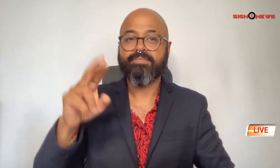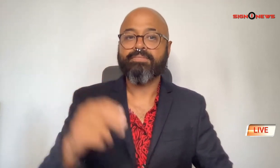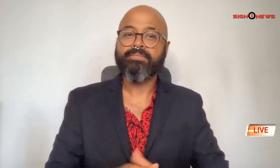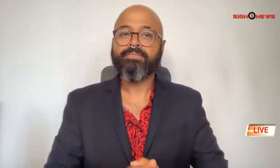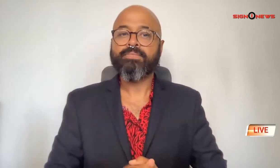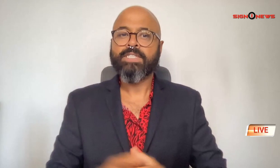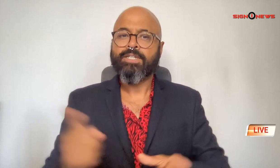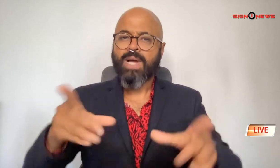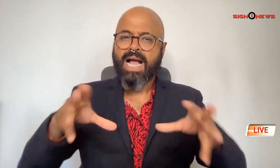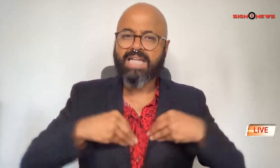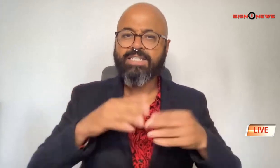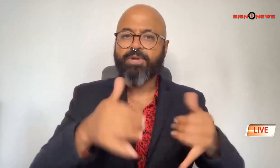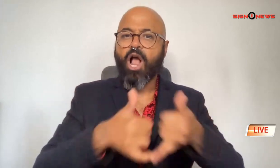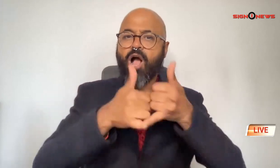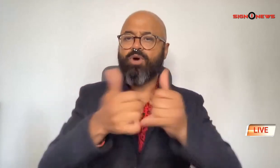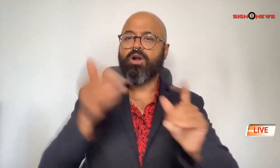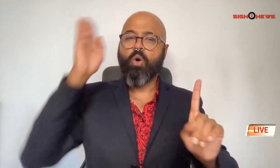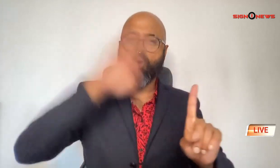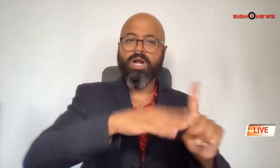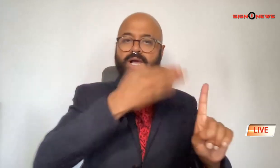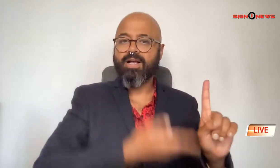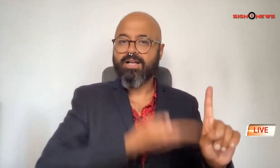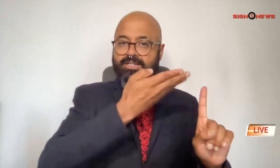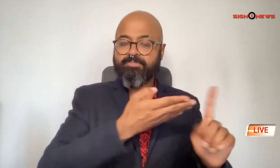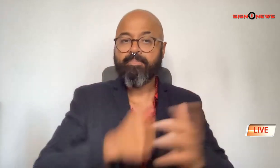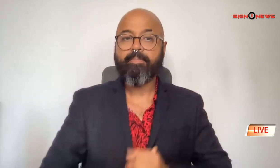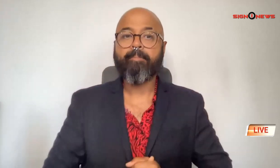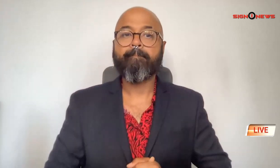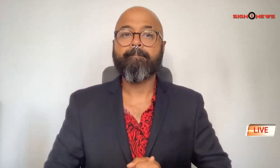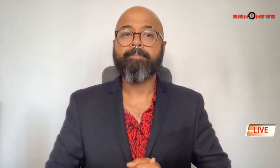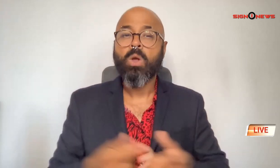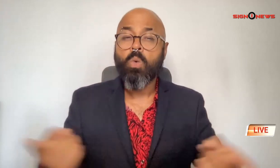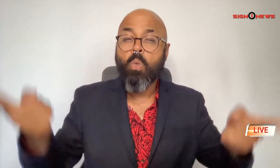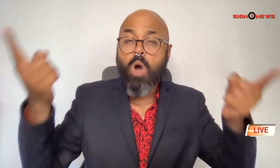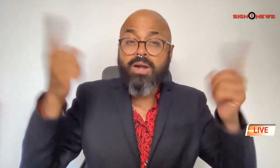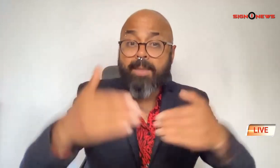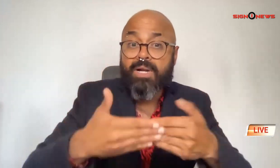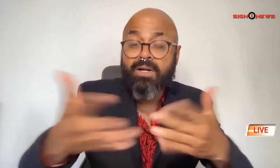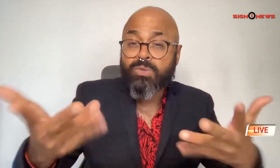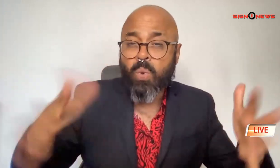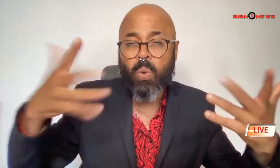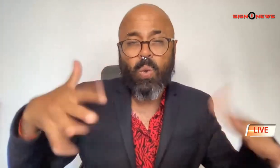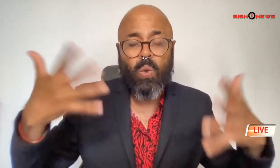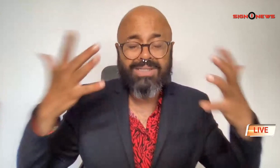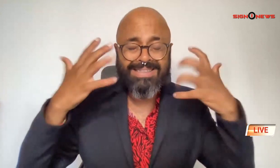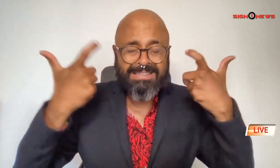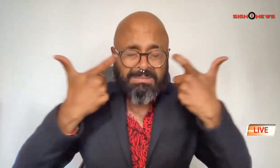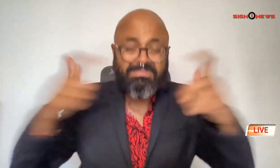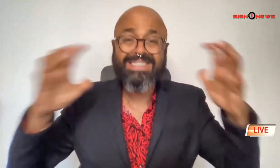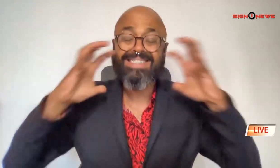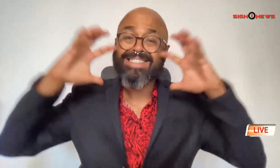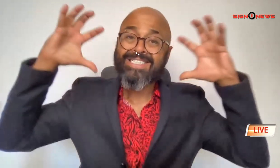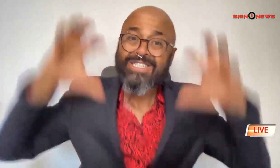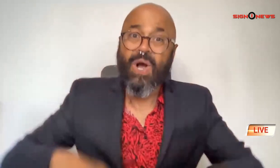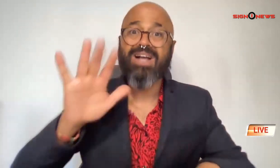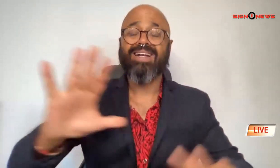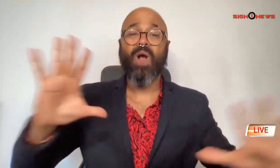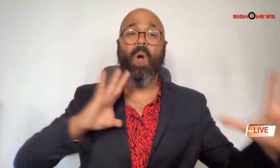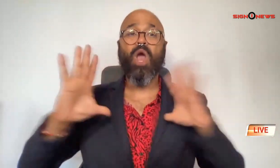accept the award on his behalf what happened next was one of the biggest shocks in